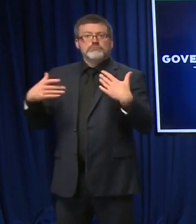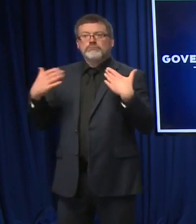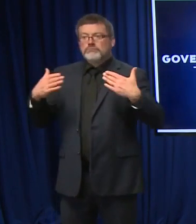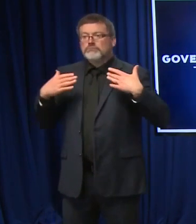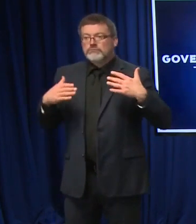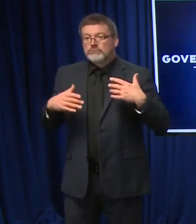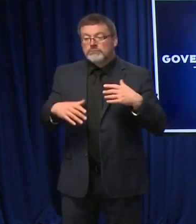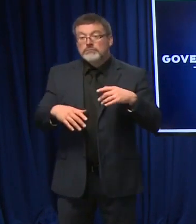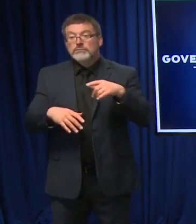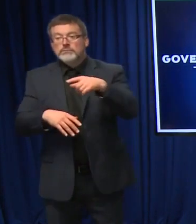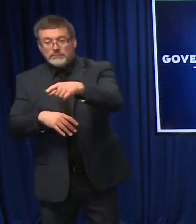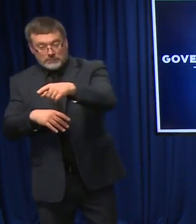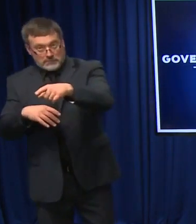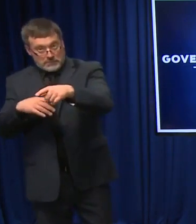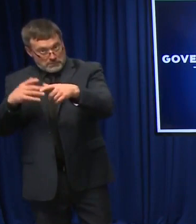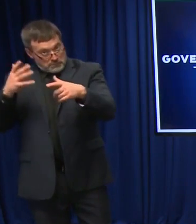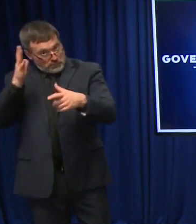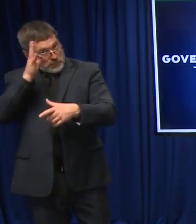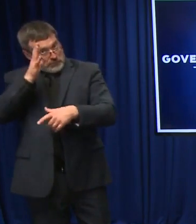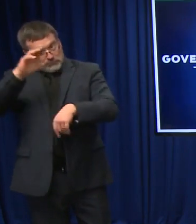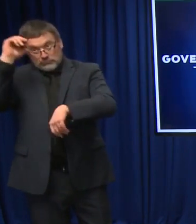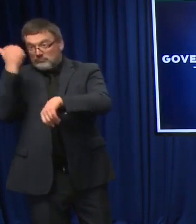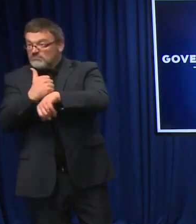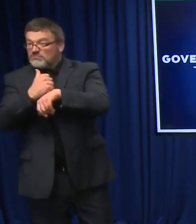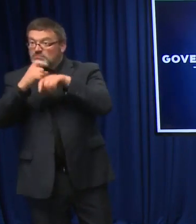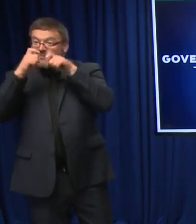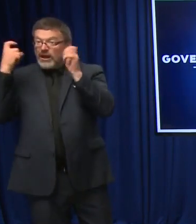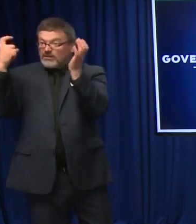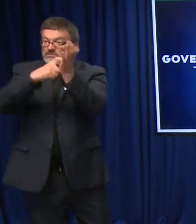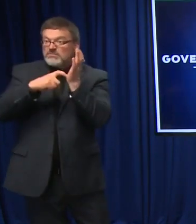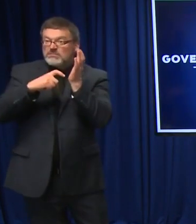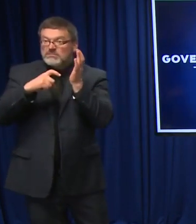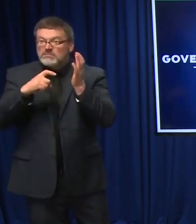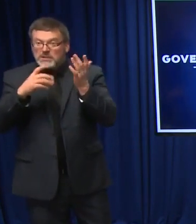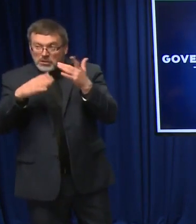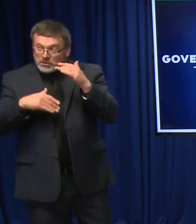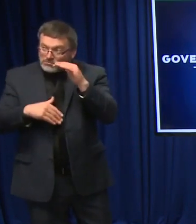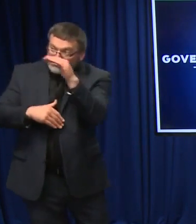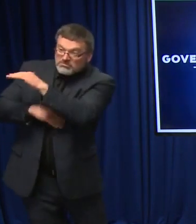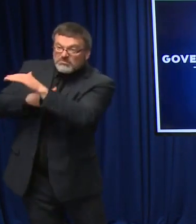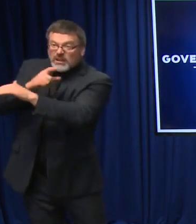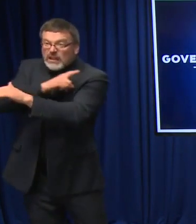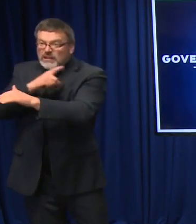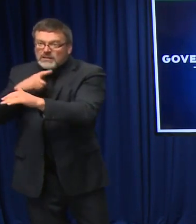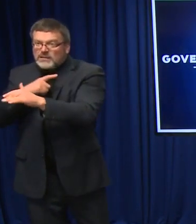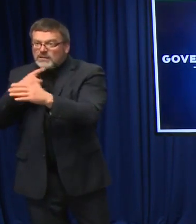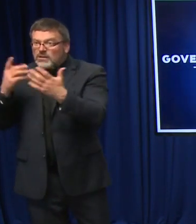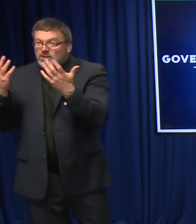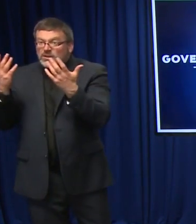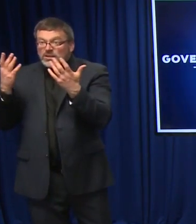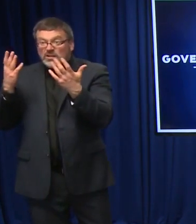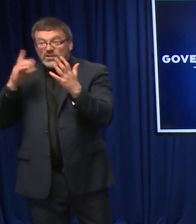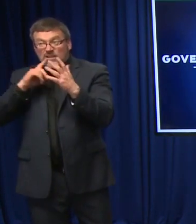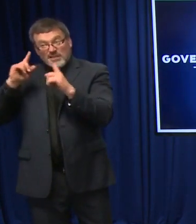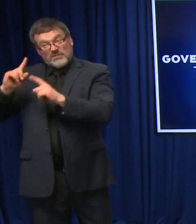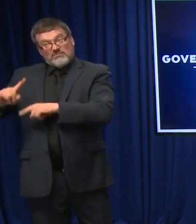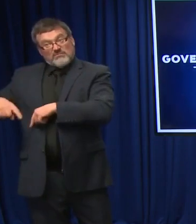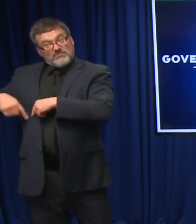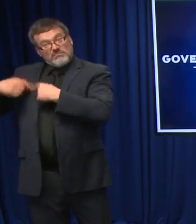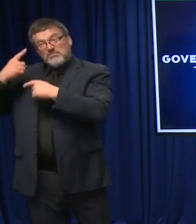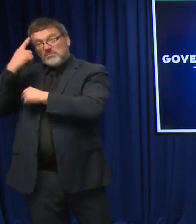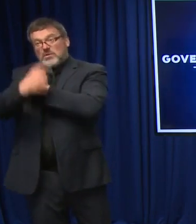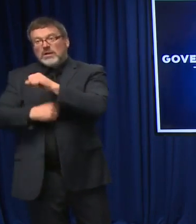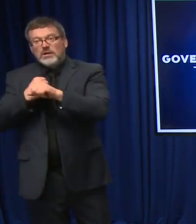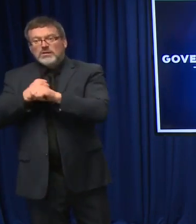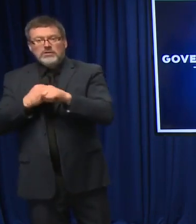mandate something you would have to take to the legislature for rules or something like that? A mask mandate? It's about a year since you implemented the last... Yeah, well, we're not looking at a mask mandate